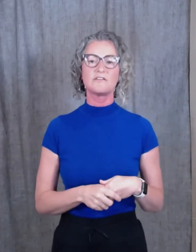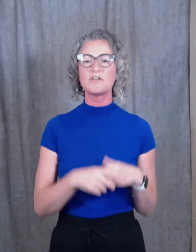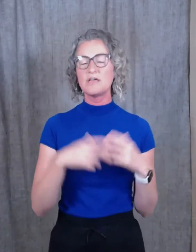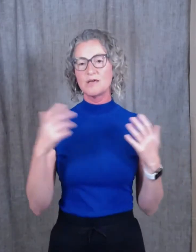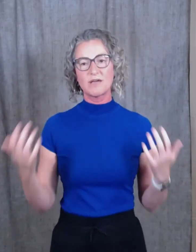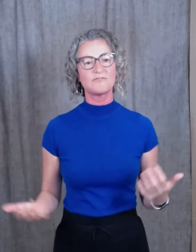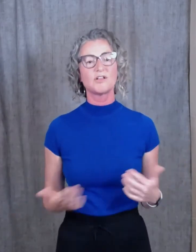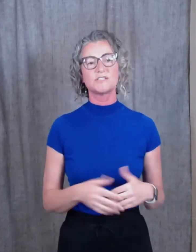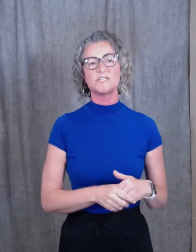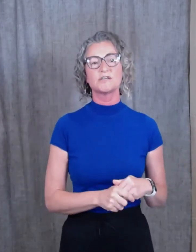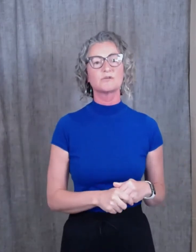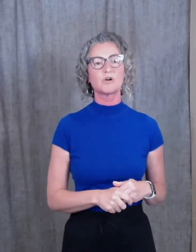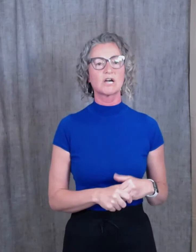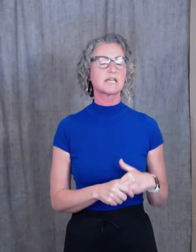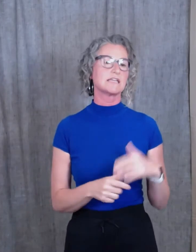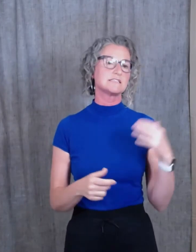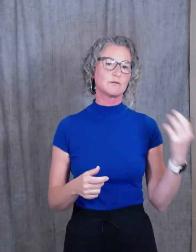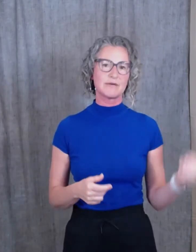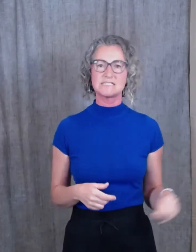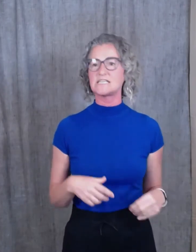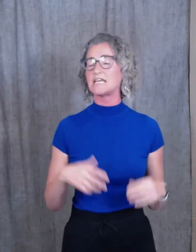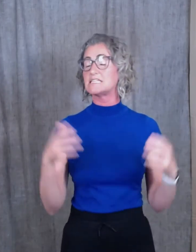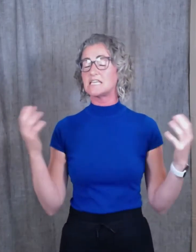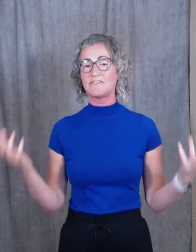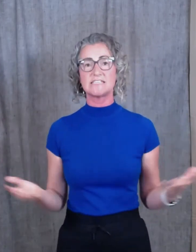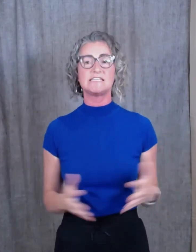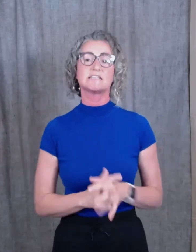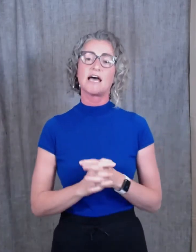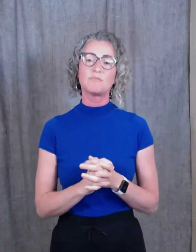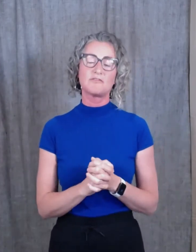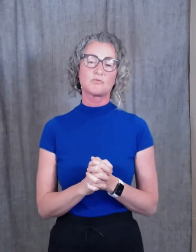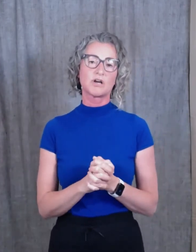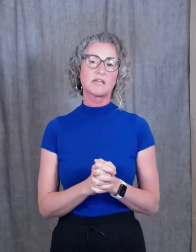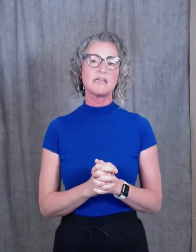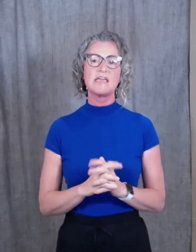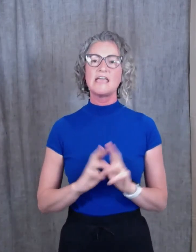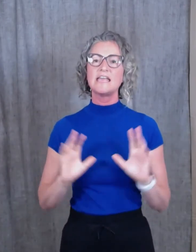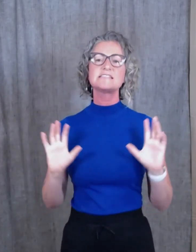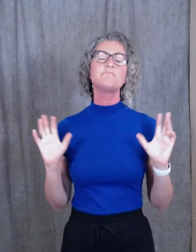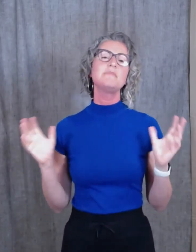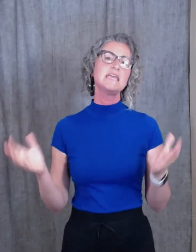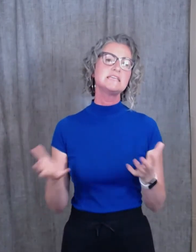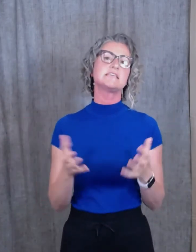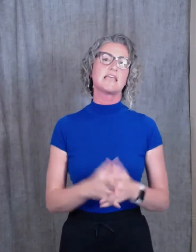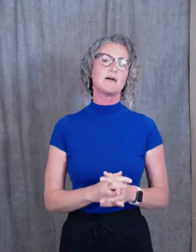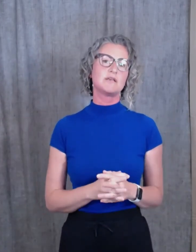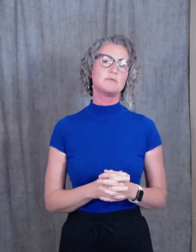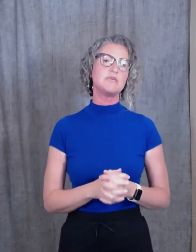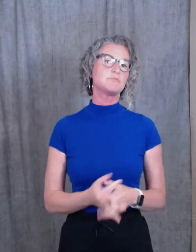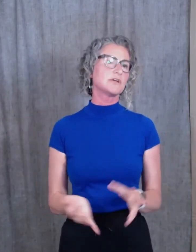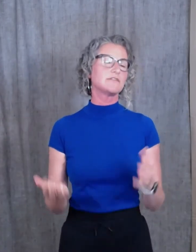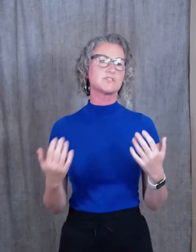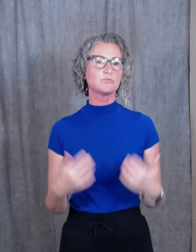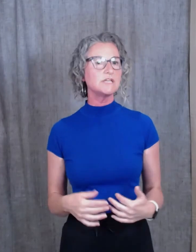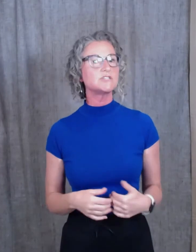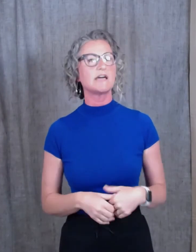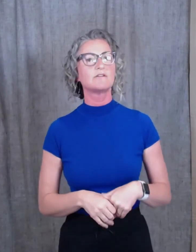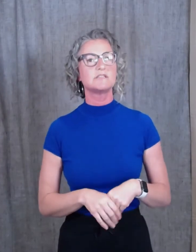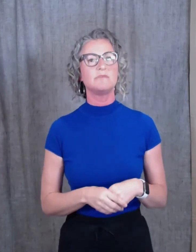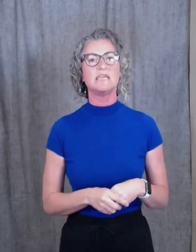my volunteer work and some of my studies, and I've had to take time off work. And it's amazing how many people have just reached out to me,